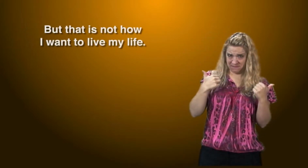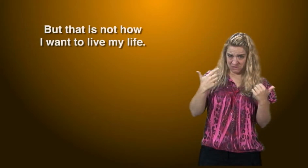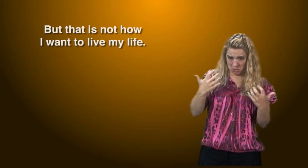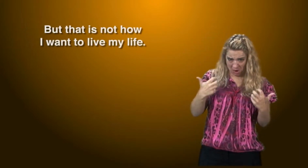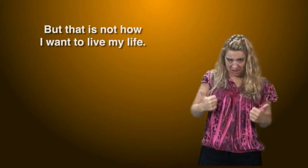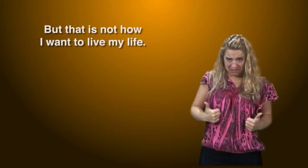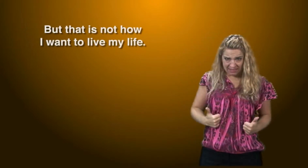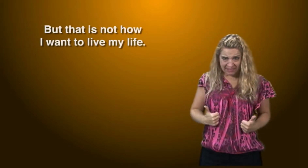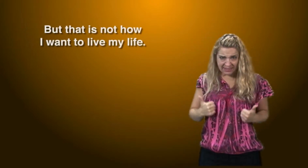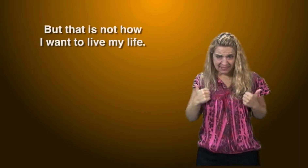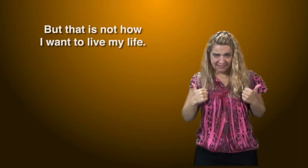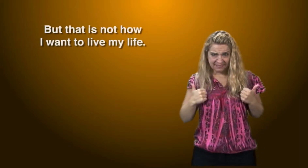to live my life.